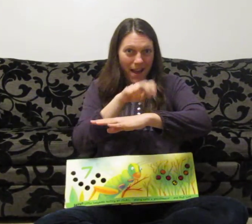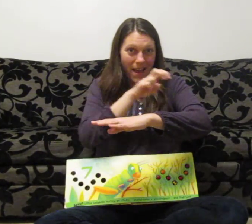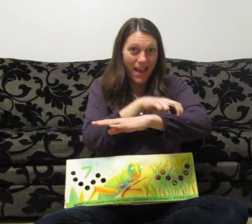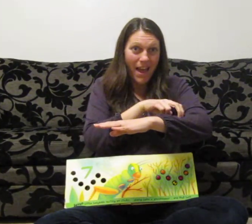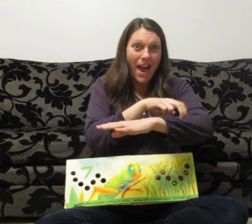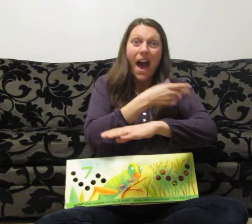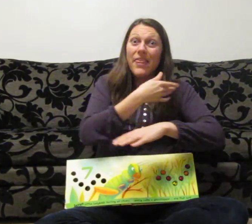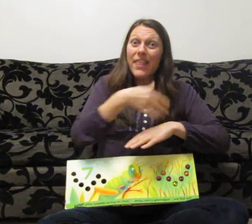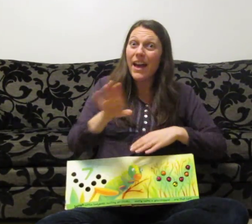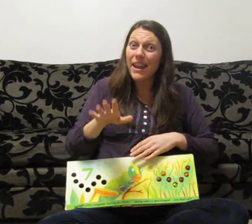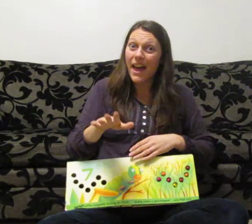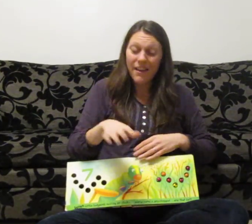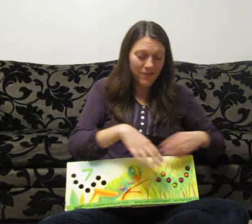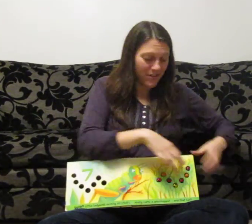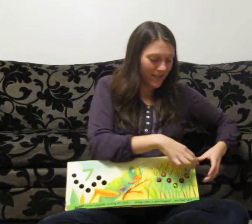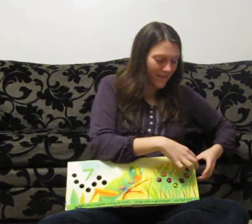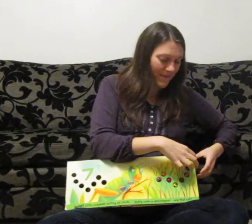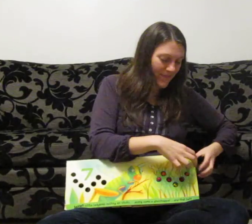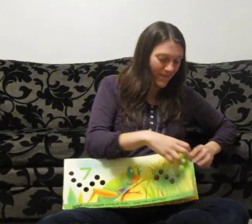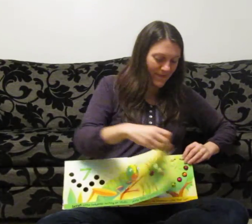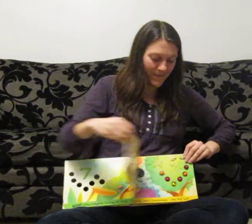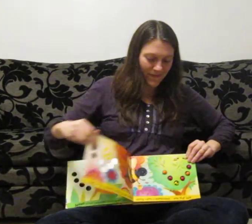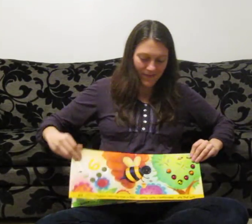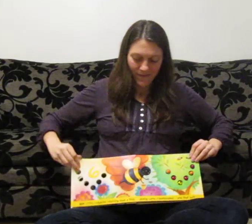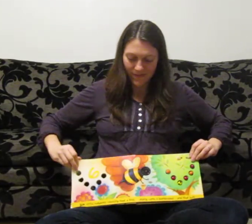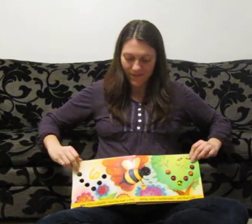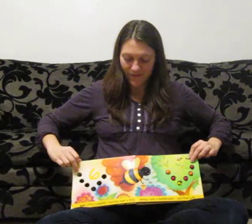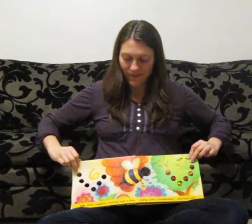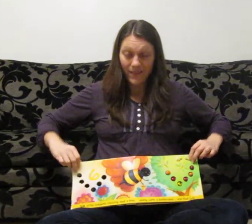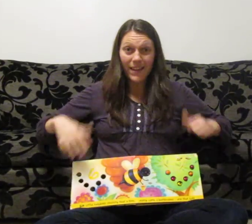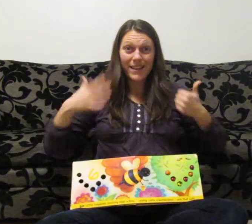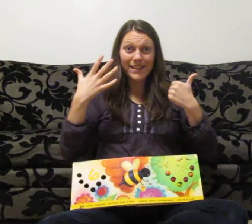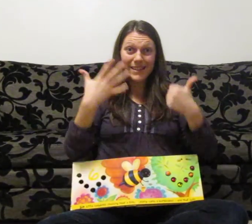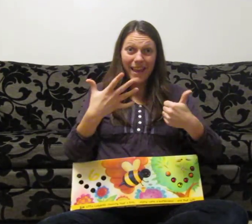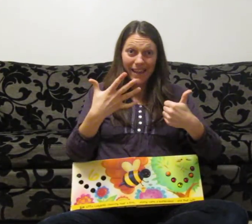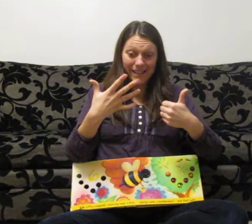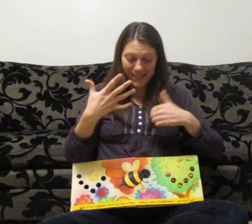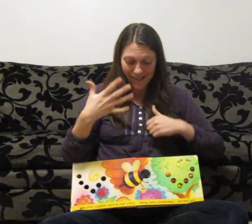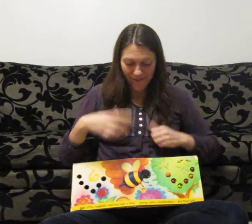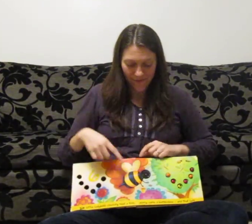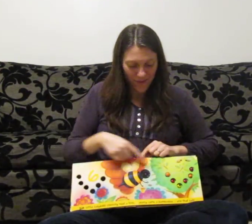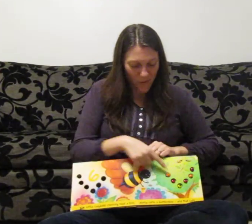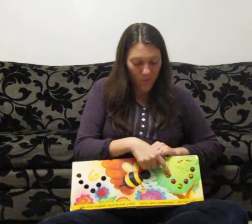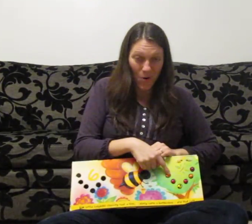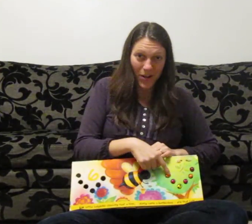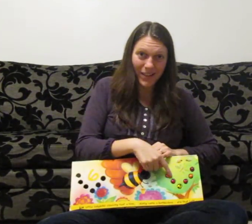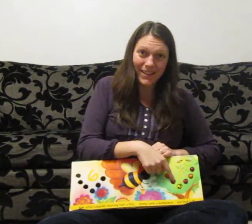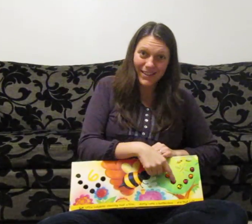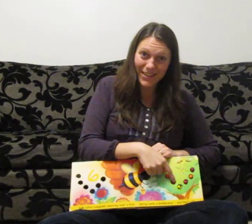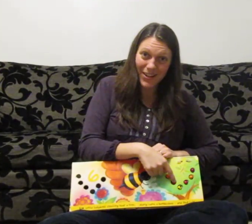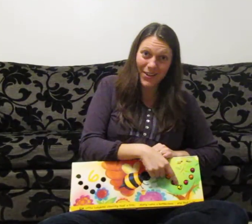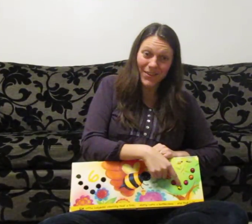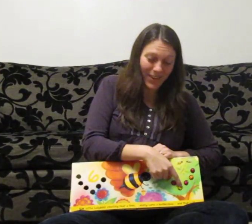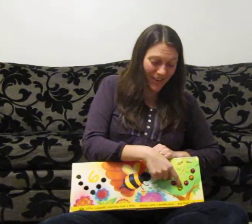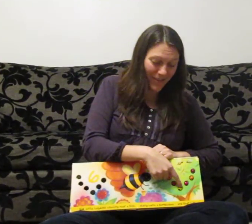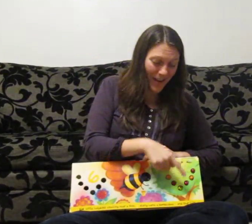and that left six. Six. One, two, three,